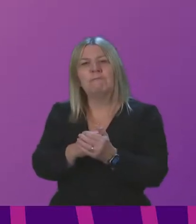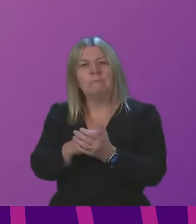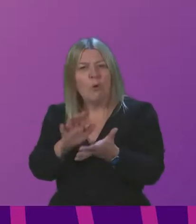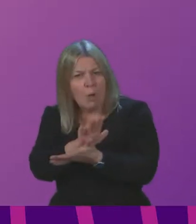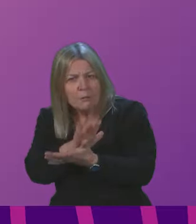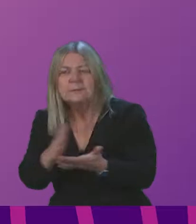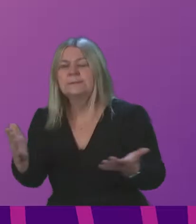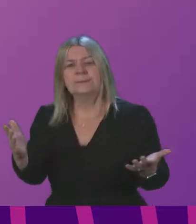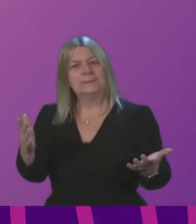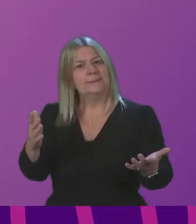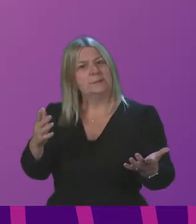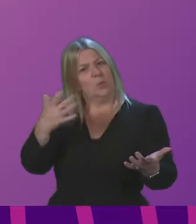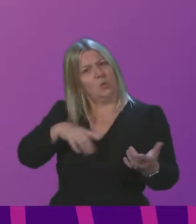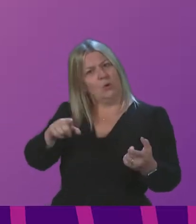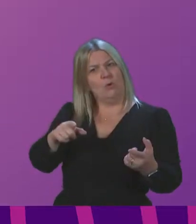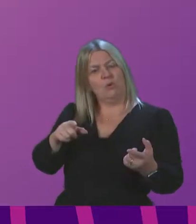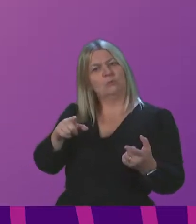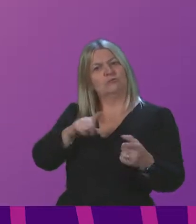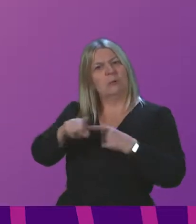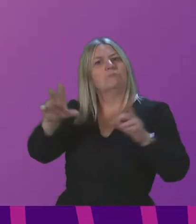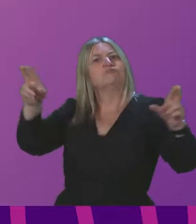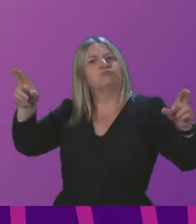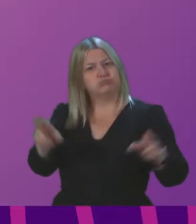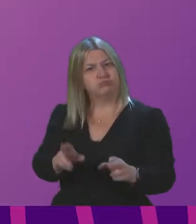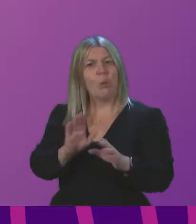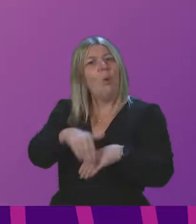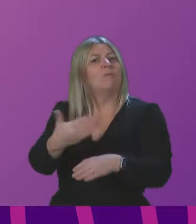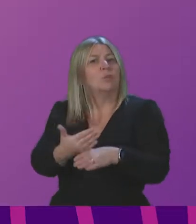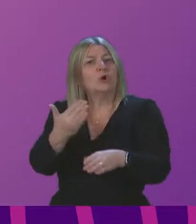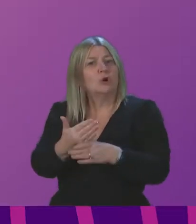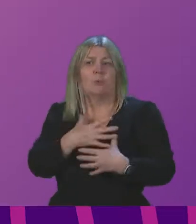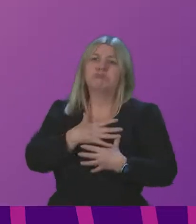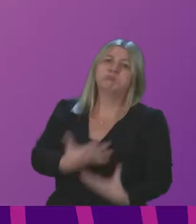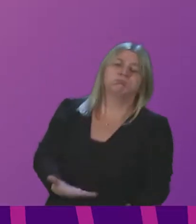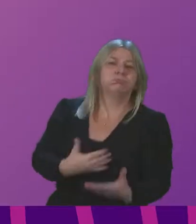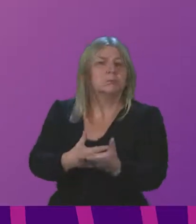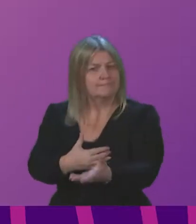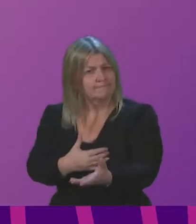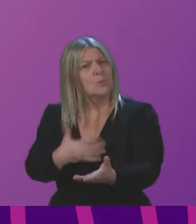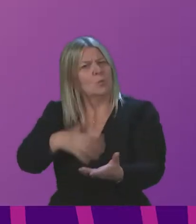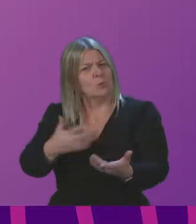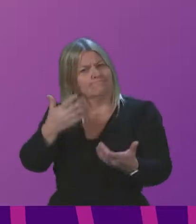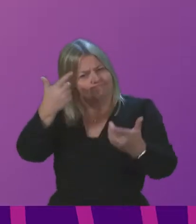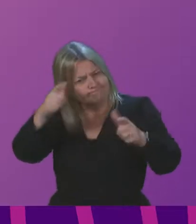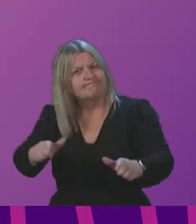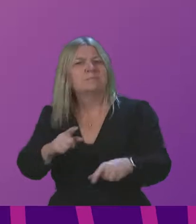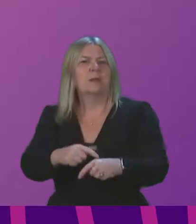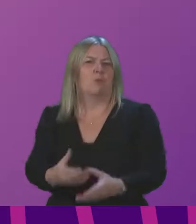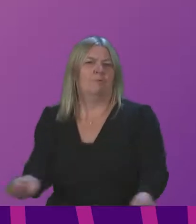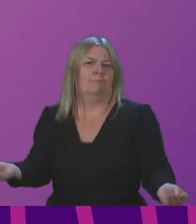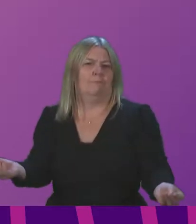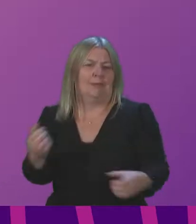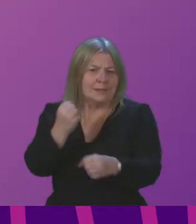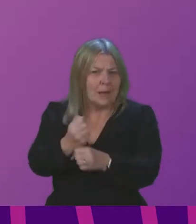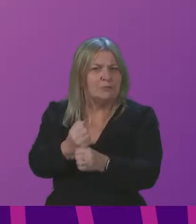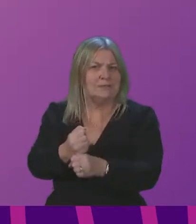guidance, to guard against overwork, ensure that planning places a greater emphasis in guaranteeing staff leave, and provide